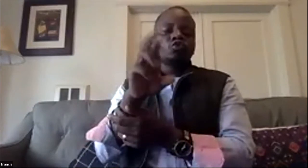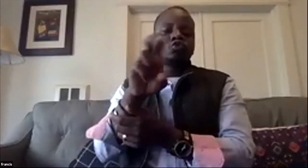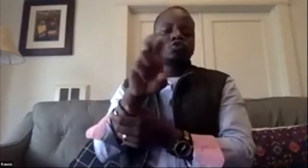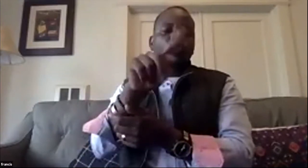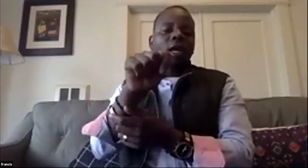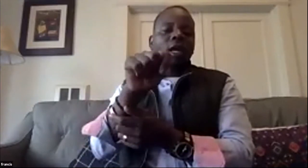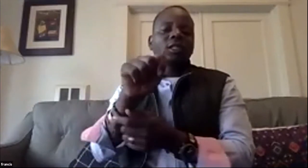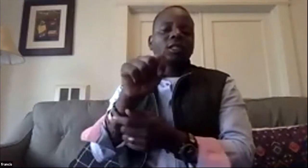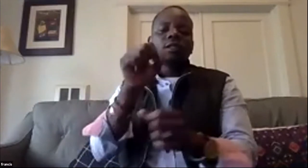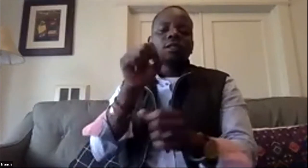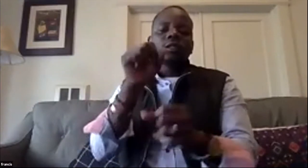so the grant